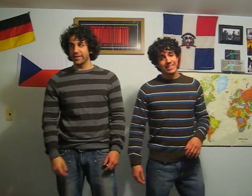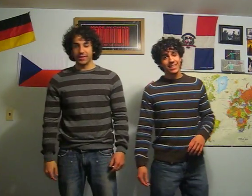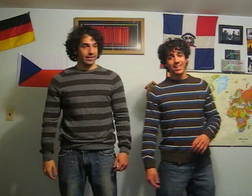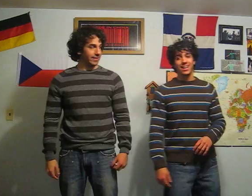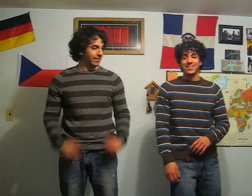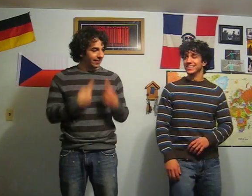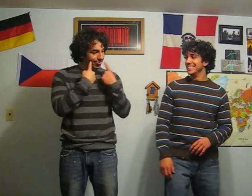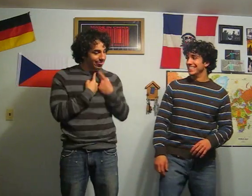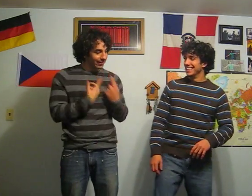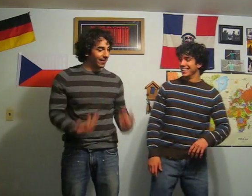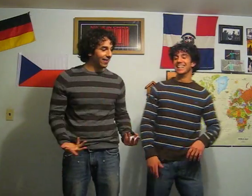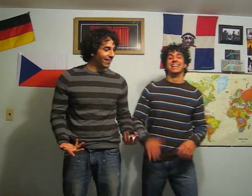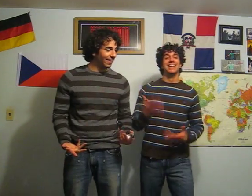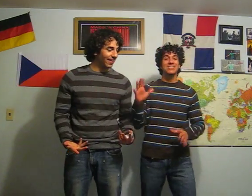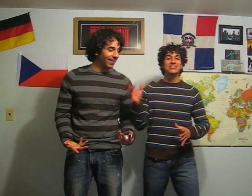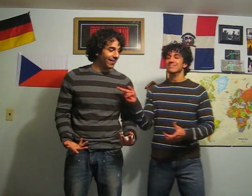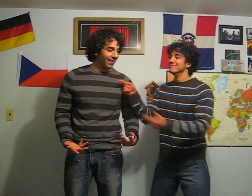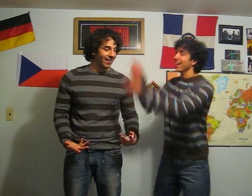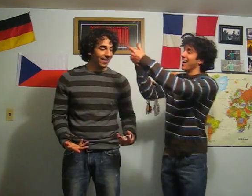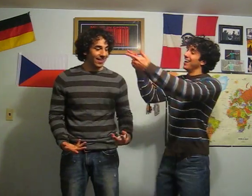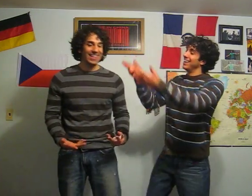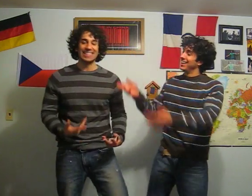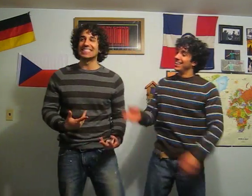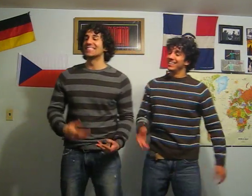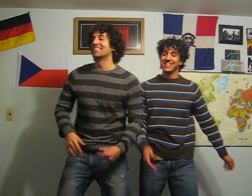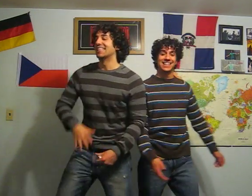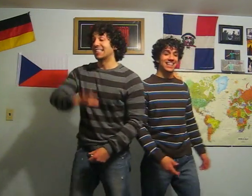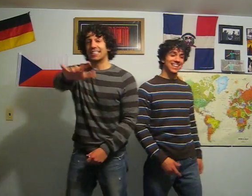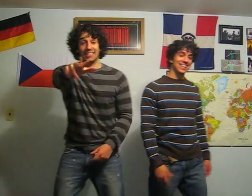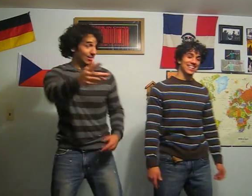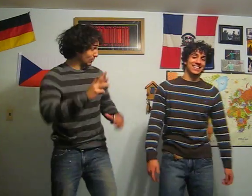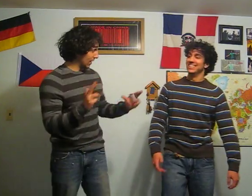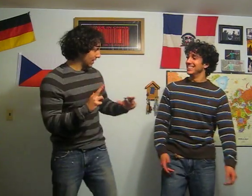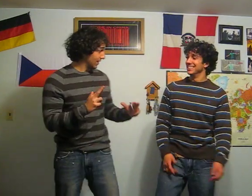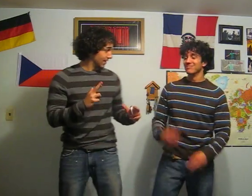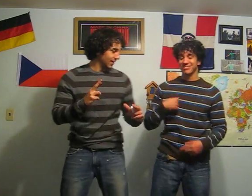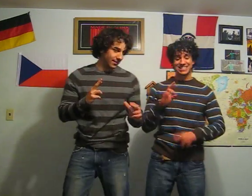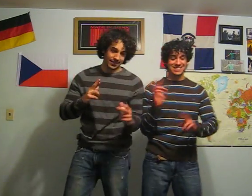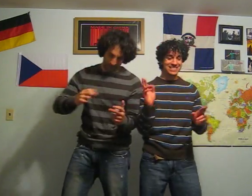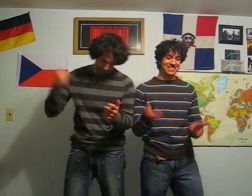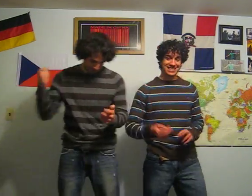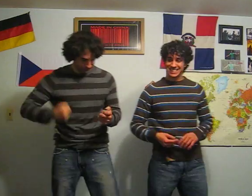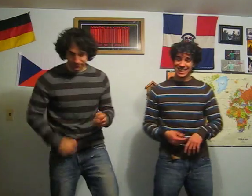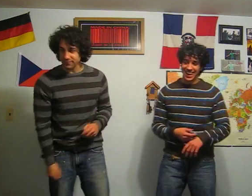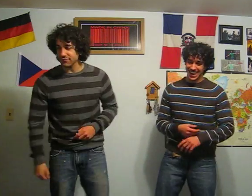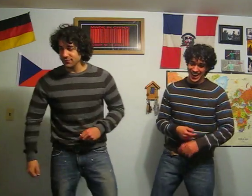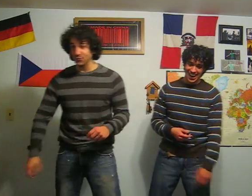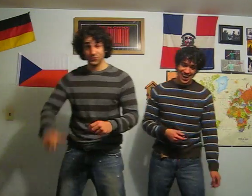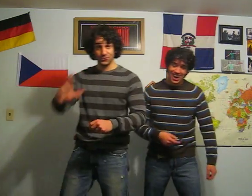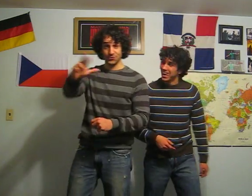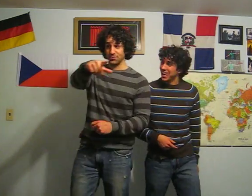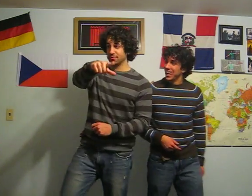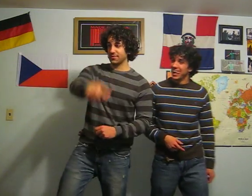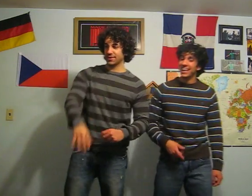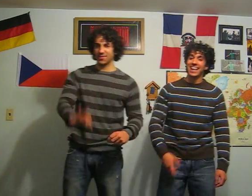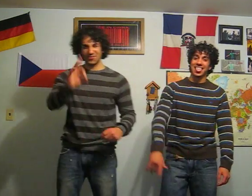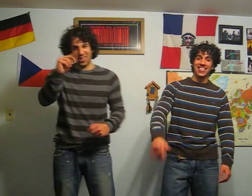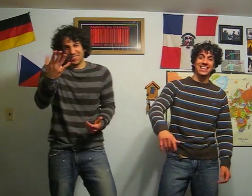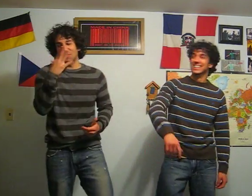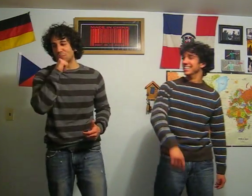T'es qui rassine C le sens,'est ça Pour qu'il